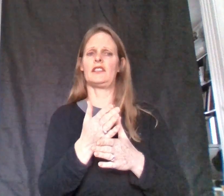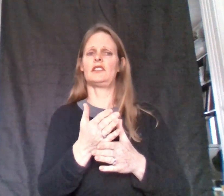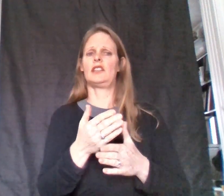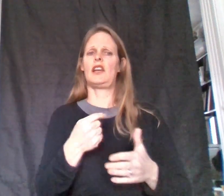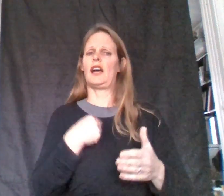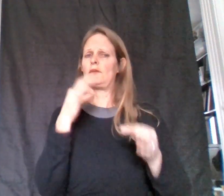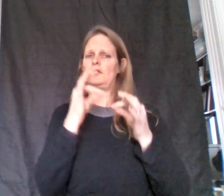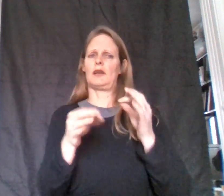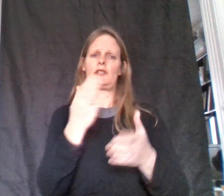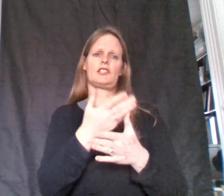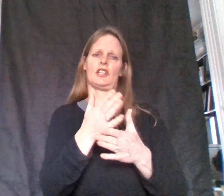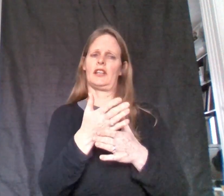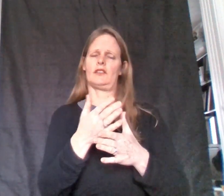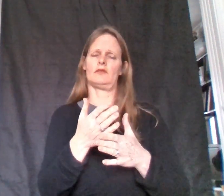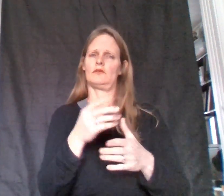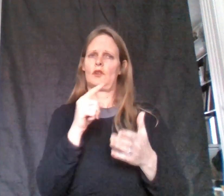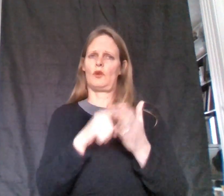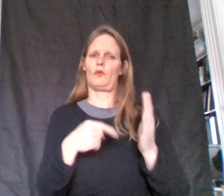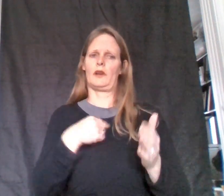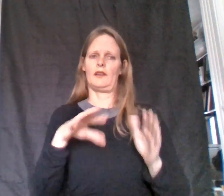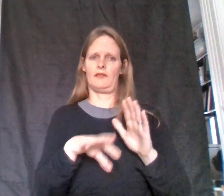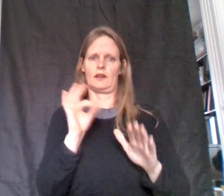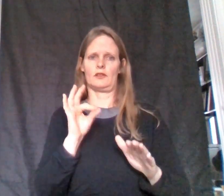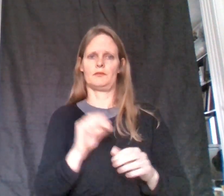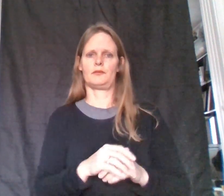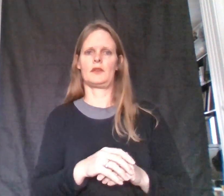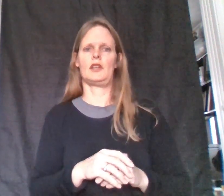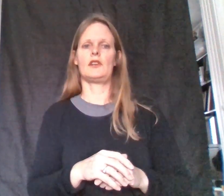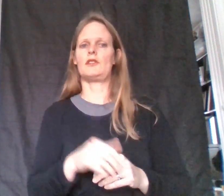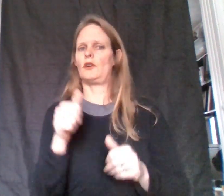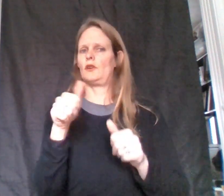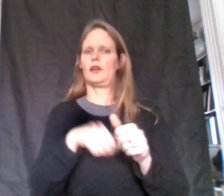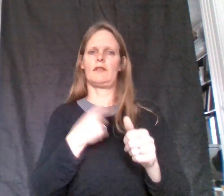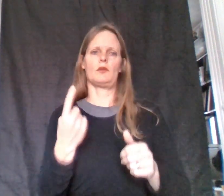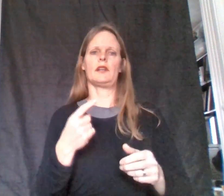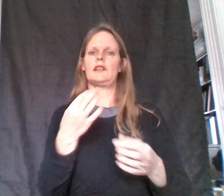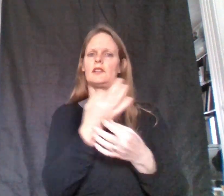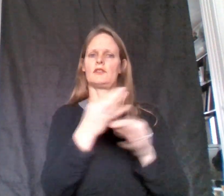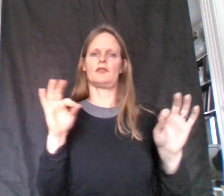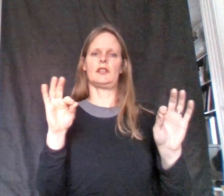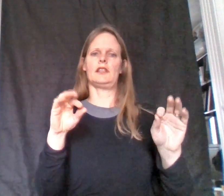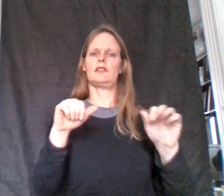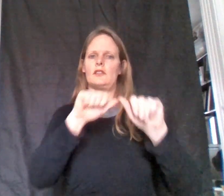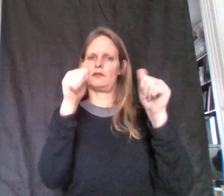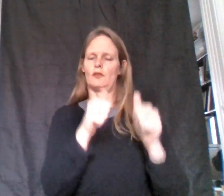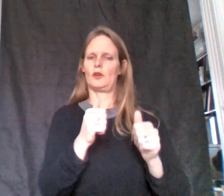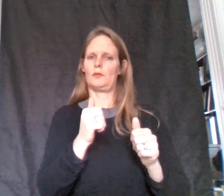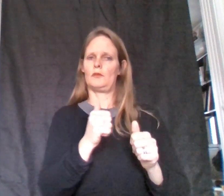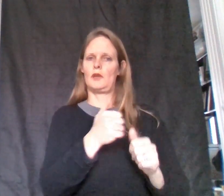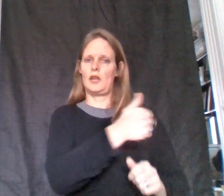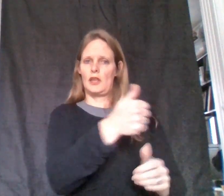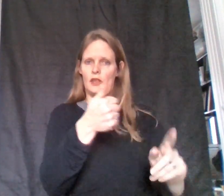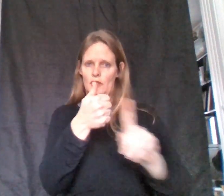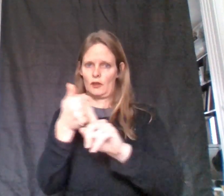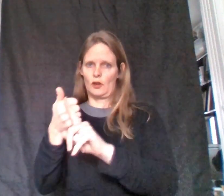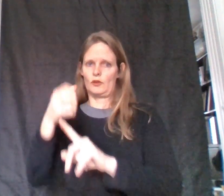what I've found. So everyone is free to form their own